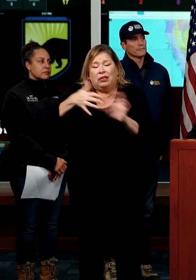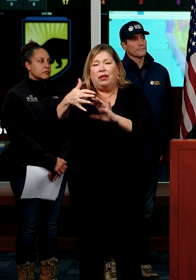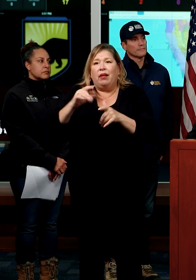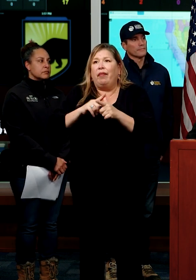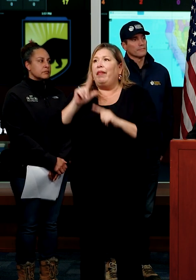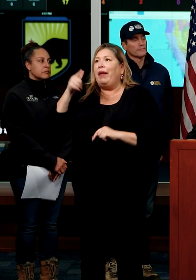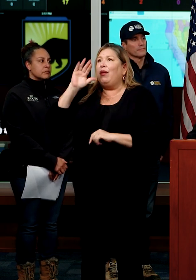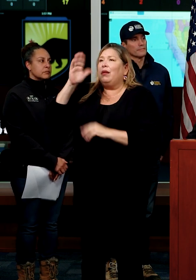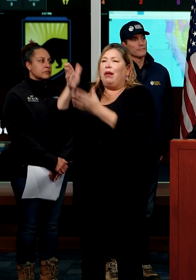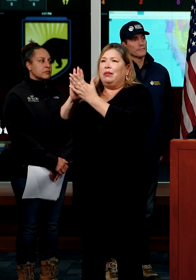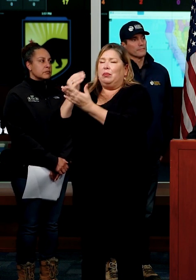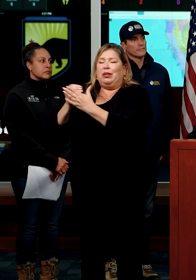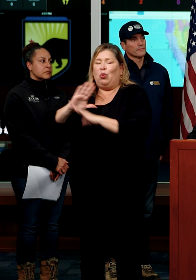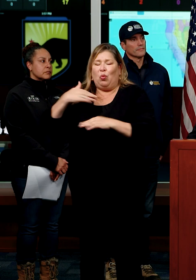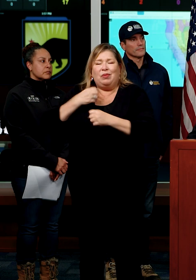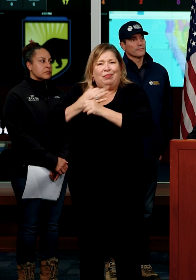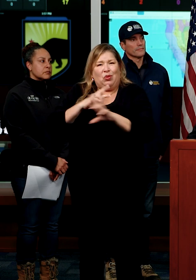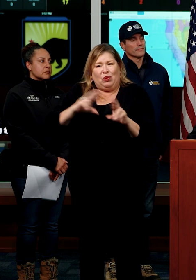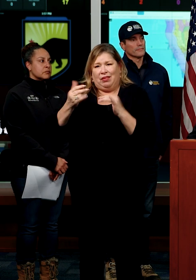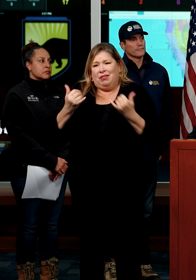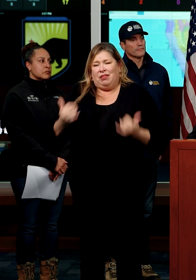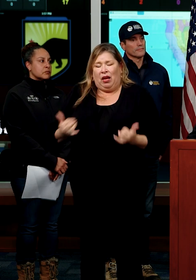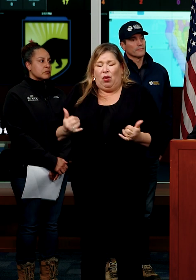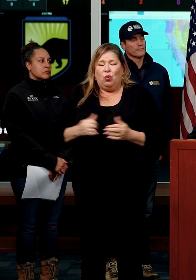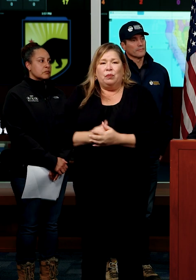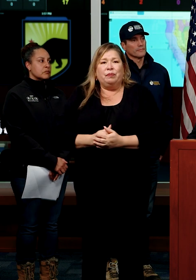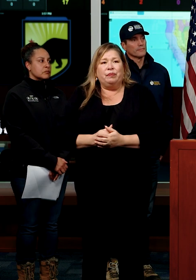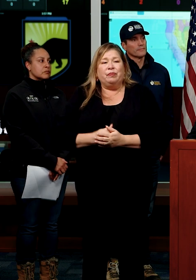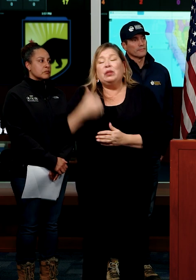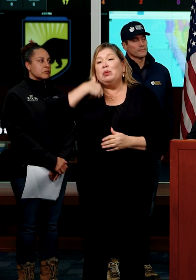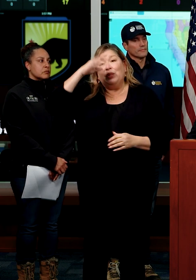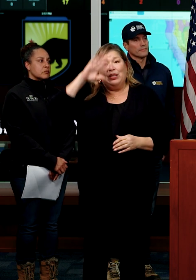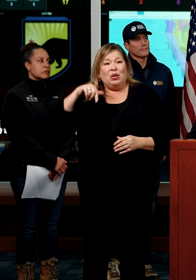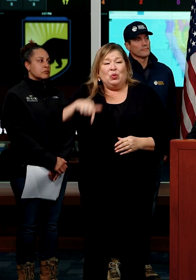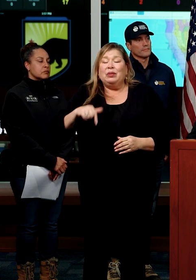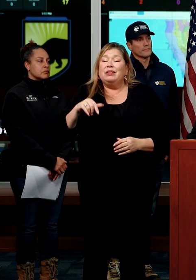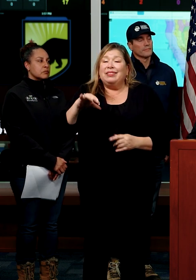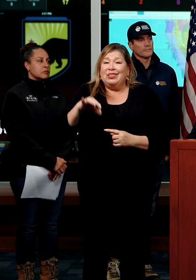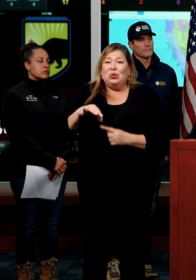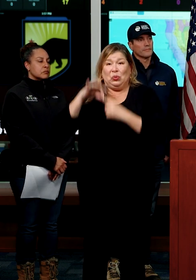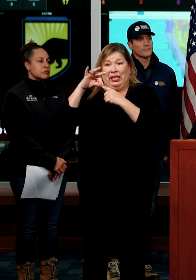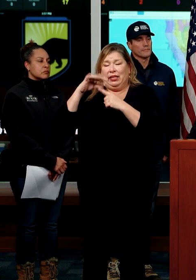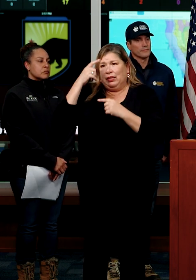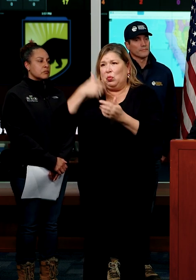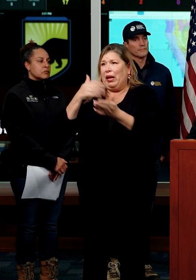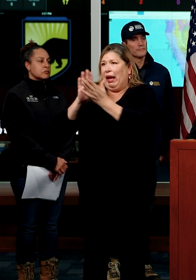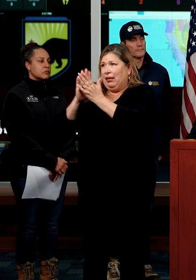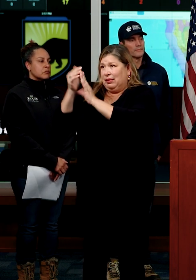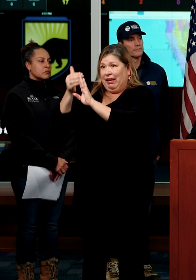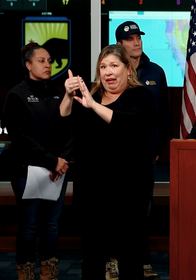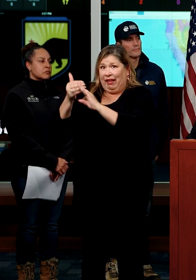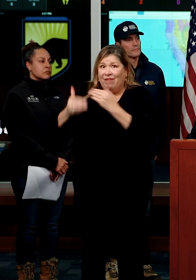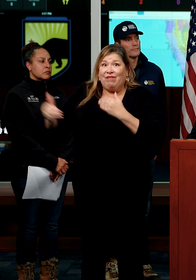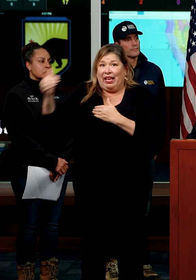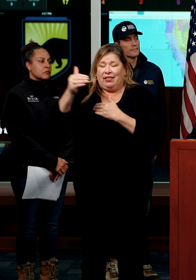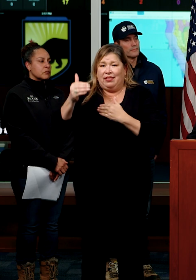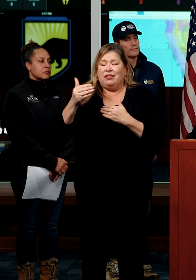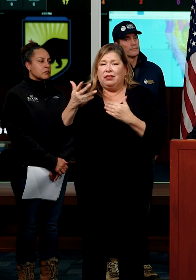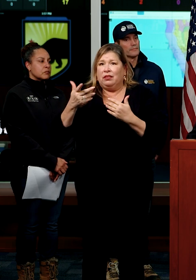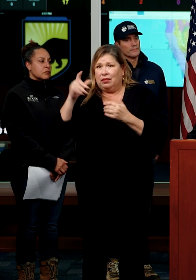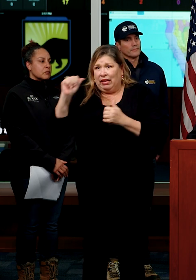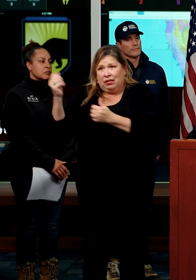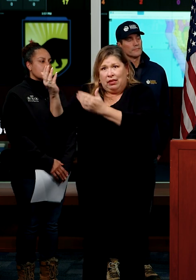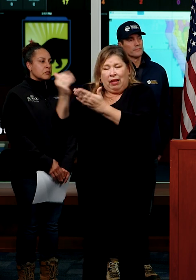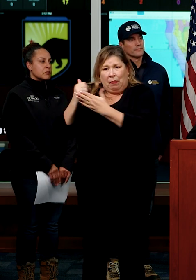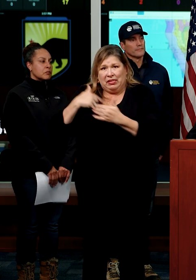again, it's just, it's the nature of the times, uh, while this is a unique request in advance of, in so many ways, it's